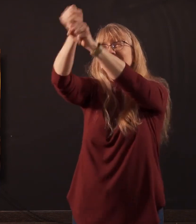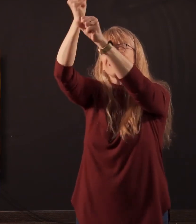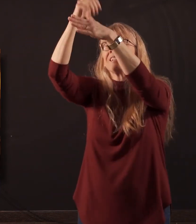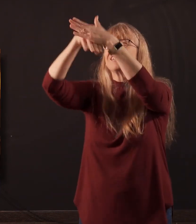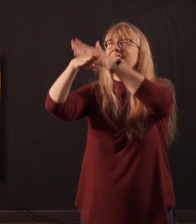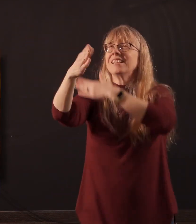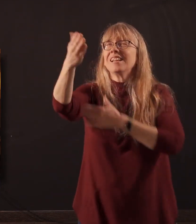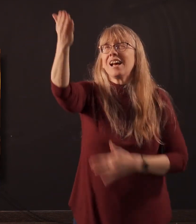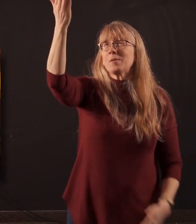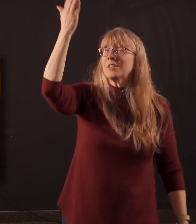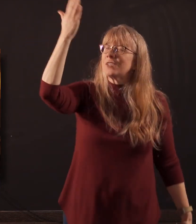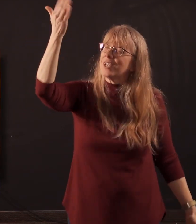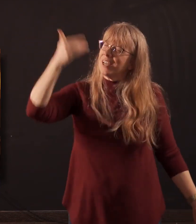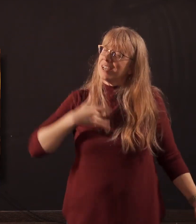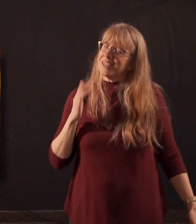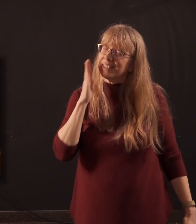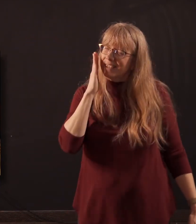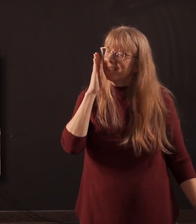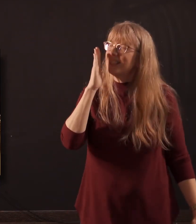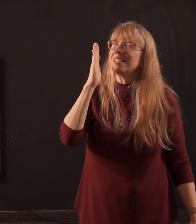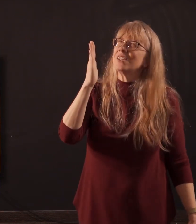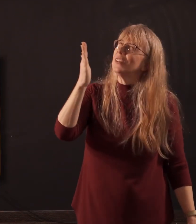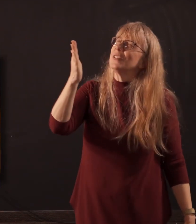I will trust in You.